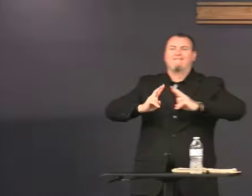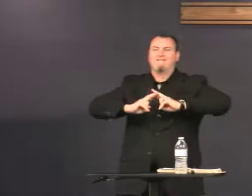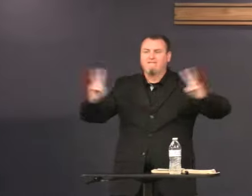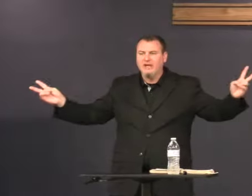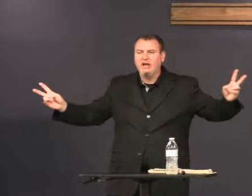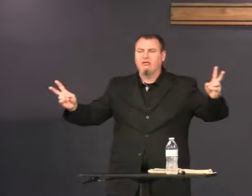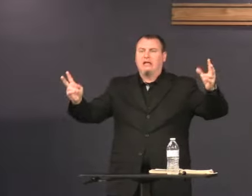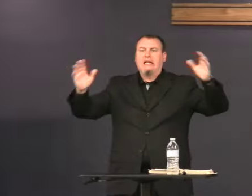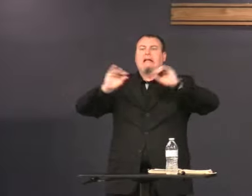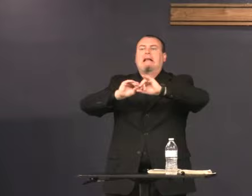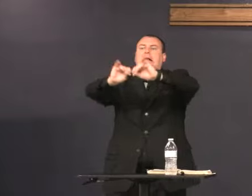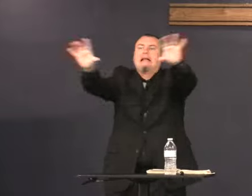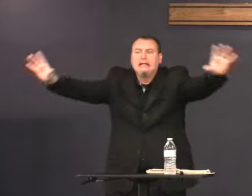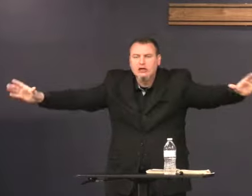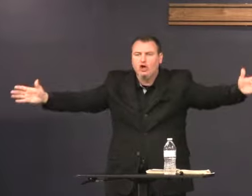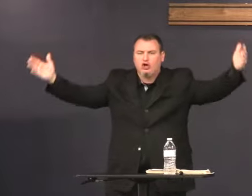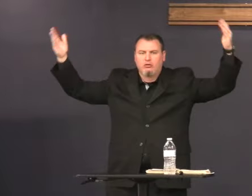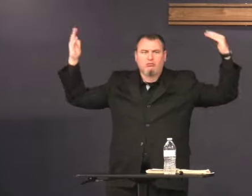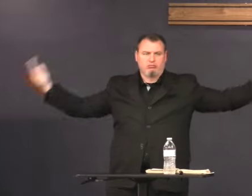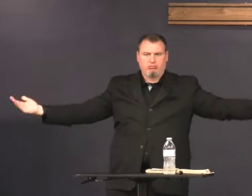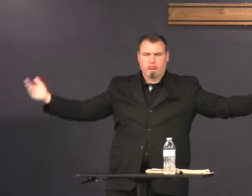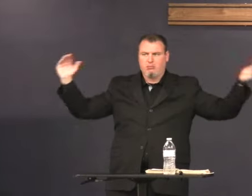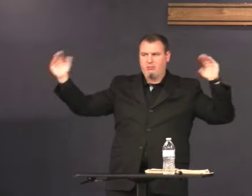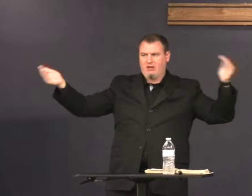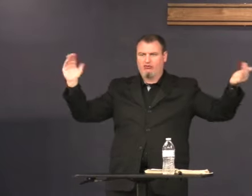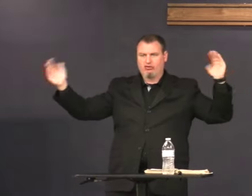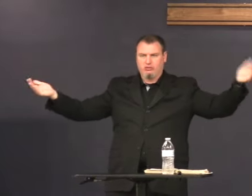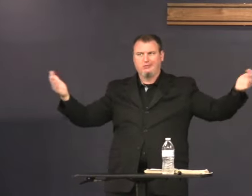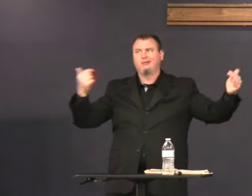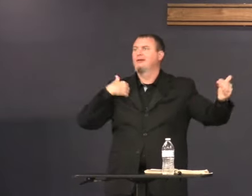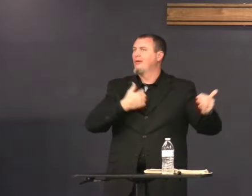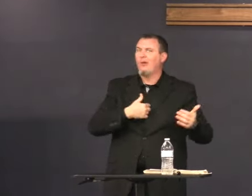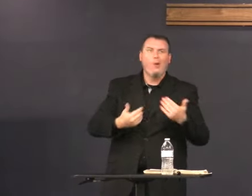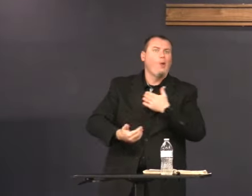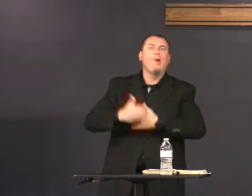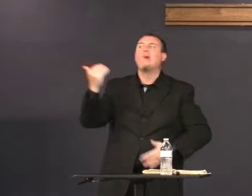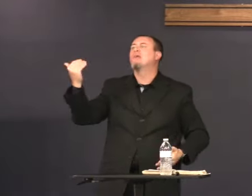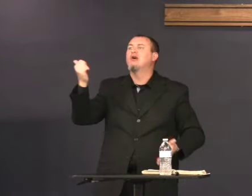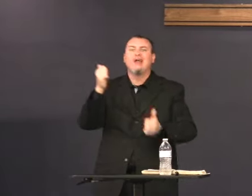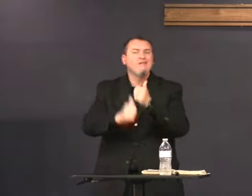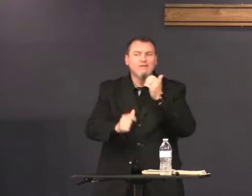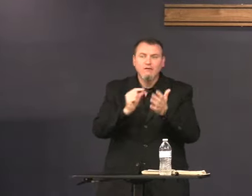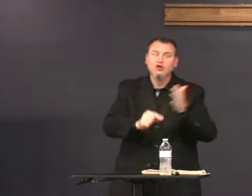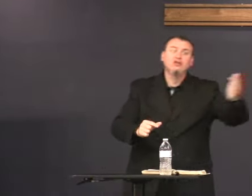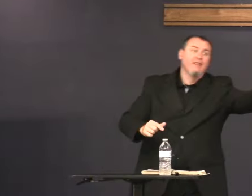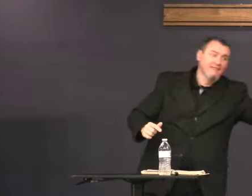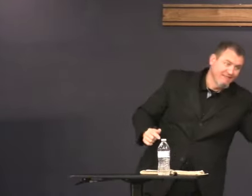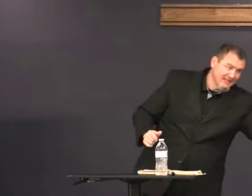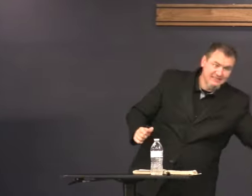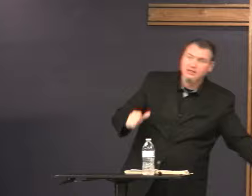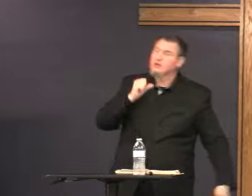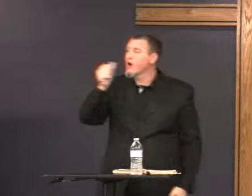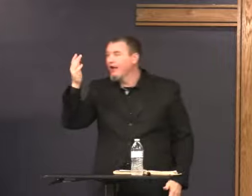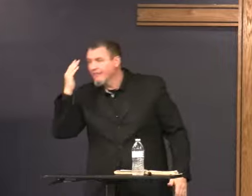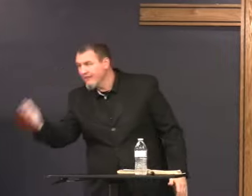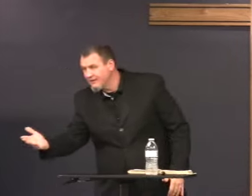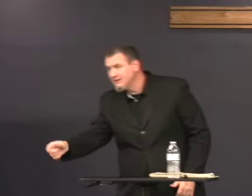way. So it's very obvious what the comparisons are. Almost every verse says,